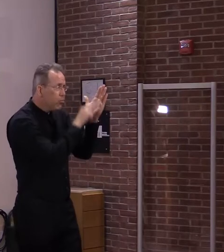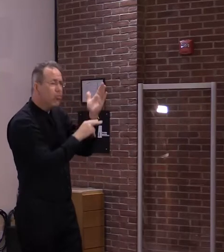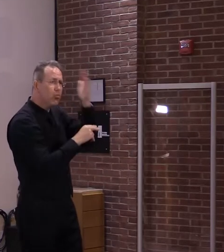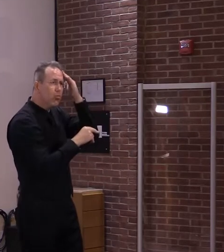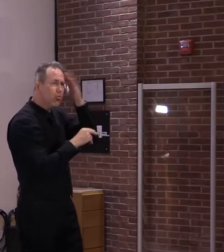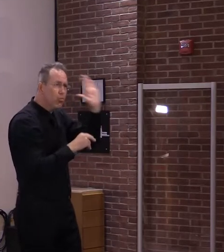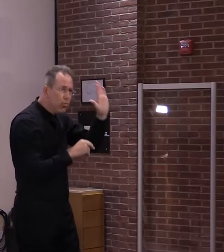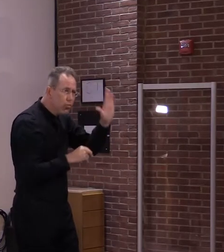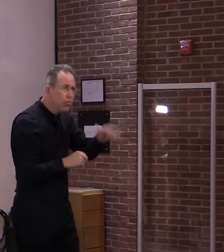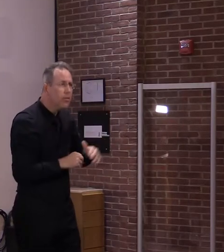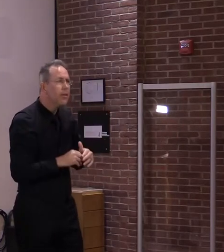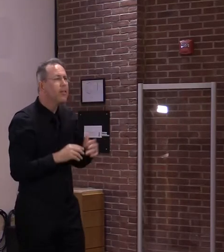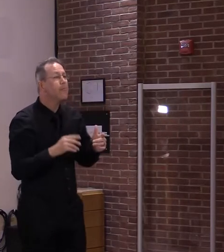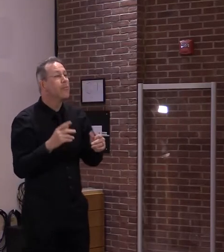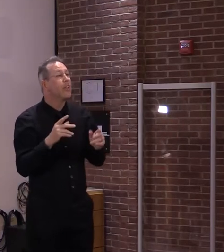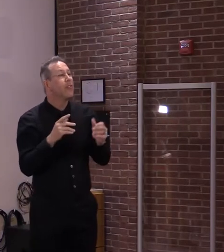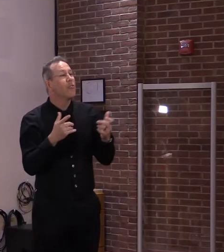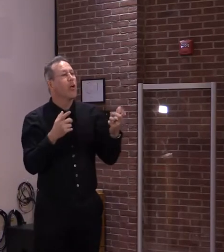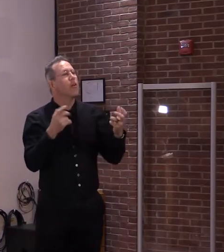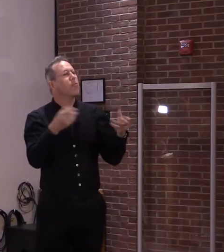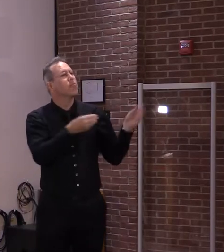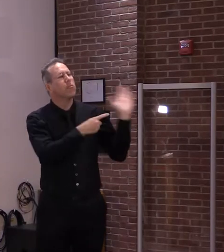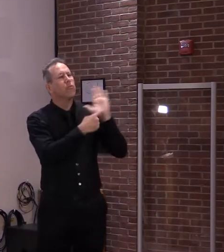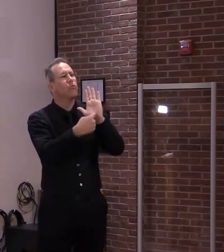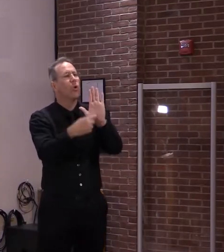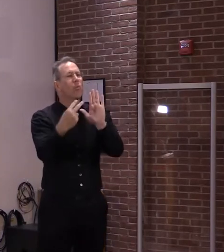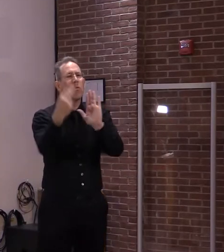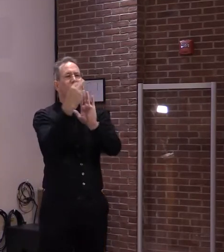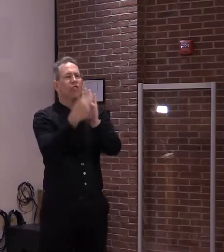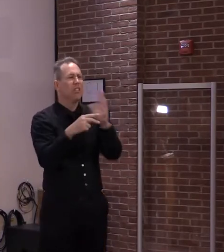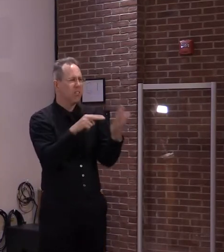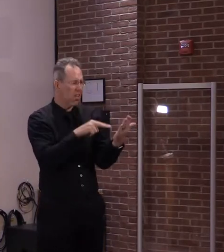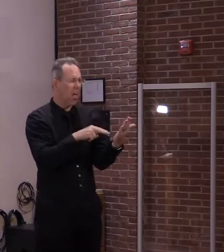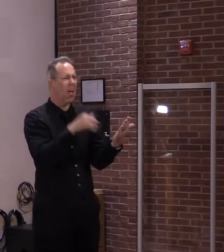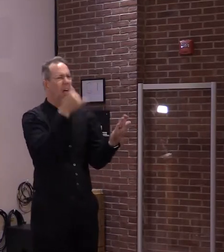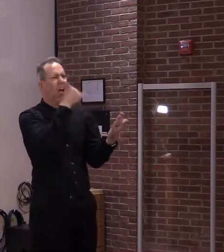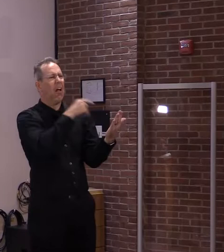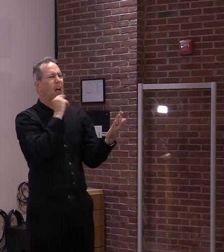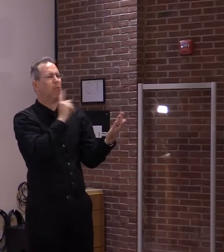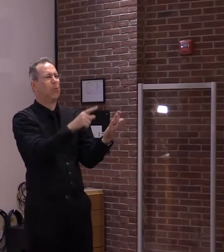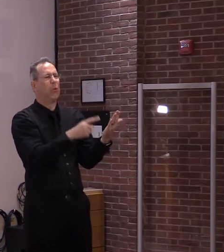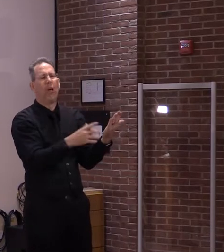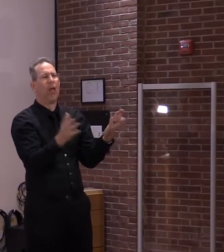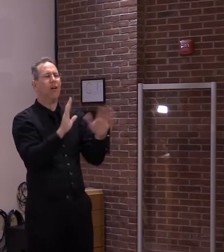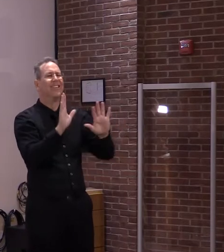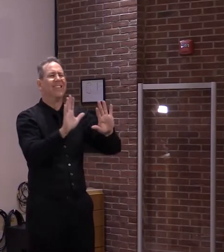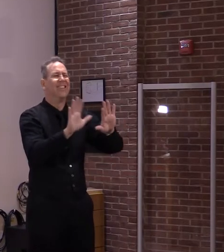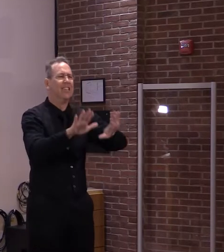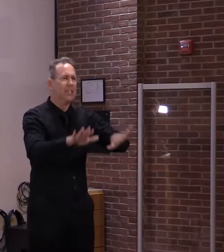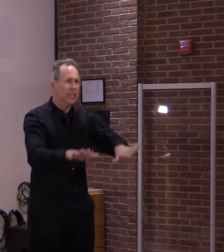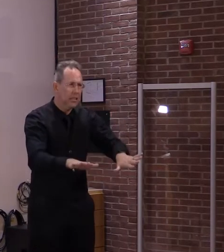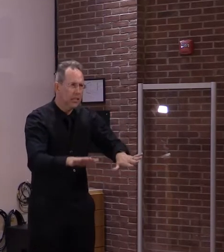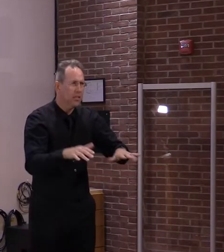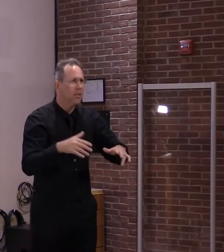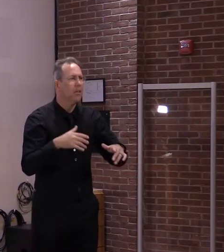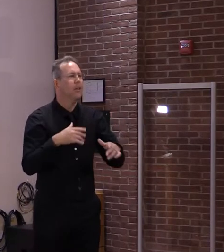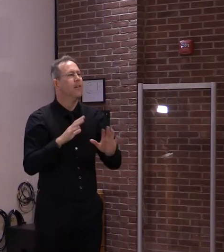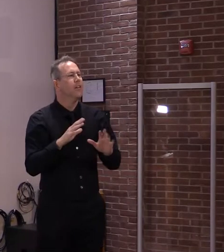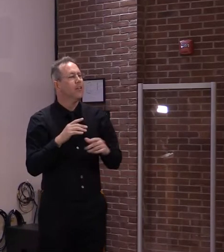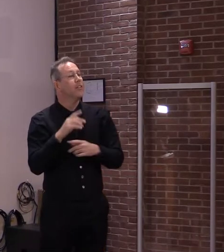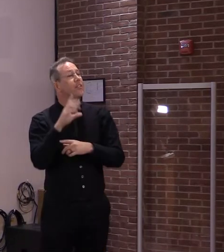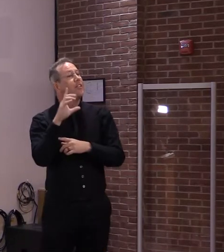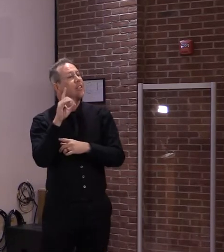ridiculous and not pay attention to the things you really want them to pay attention to. So I think they've begun to recognize